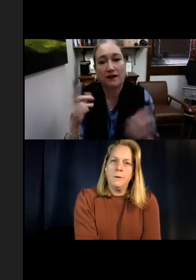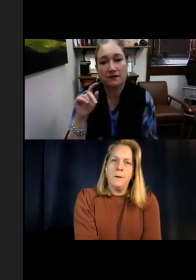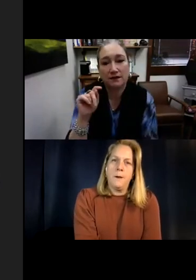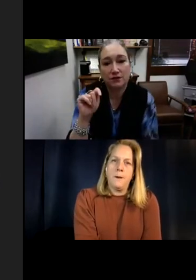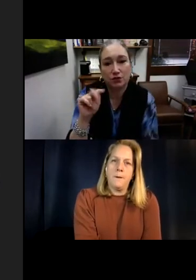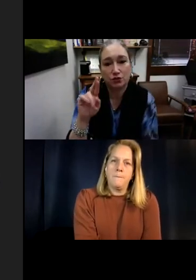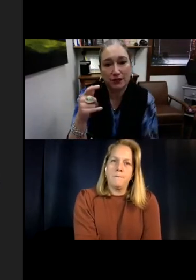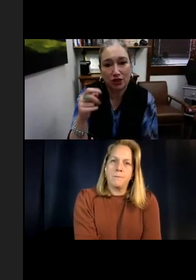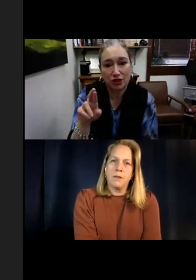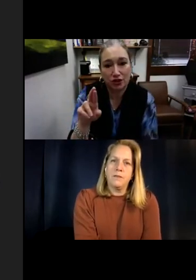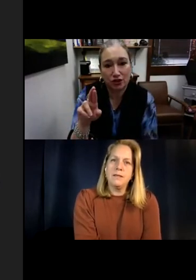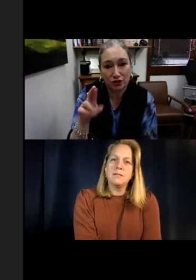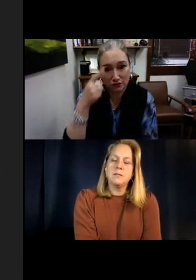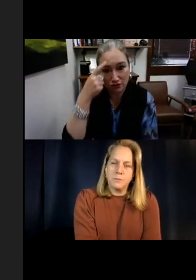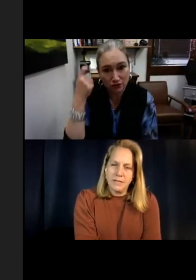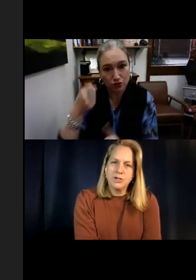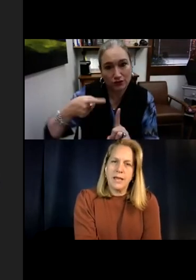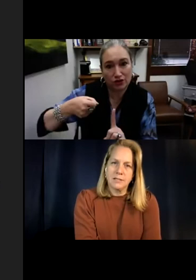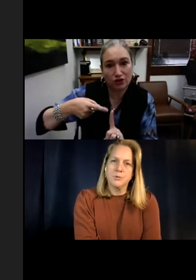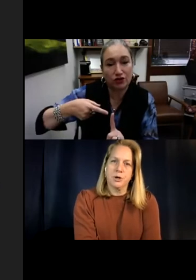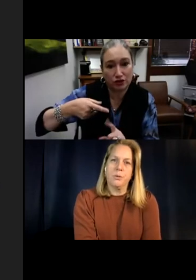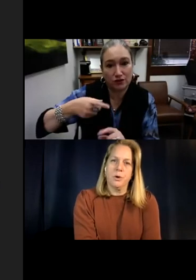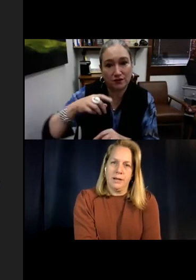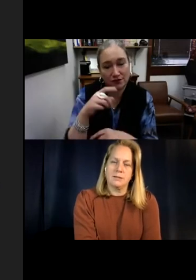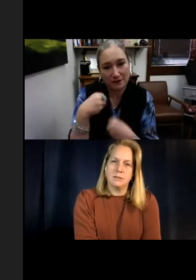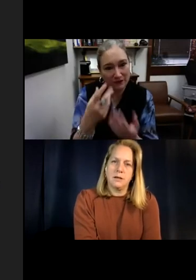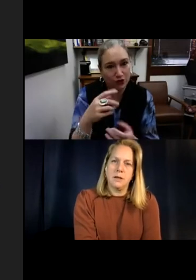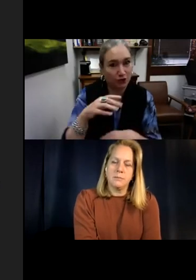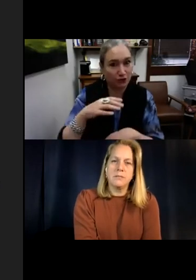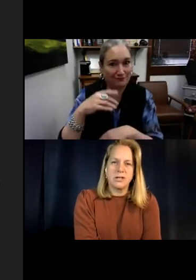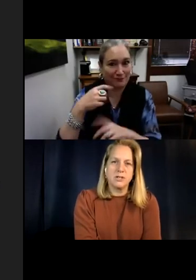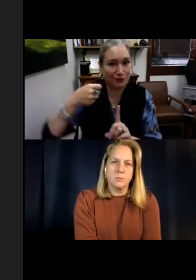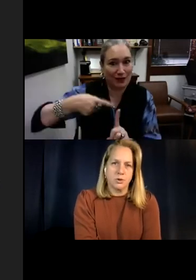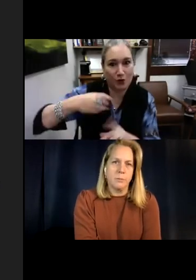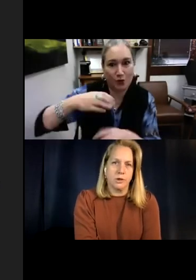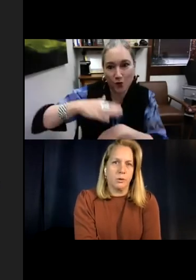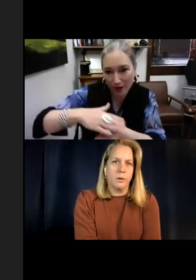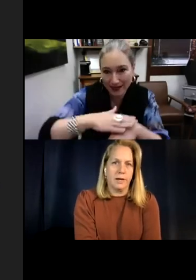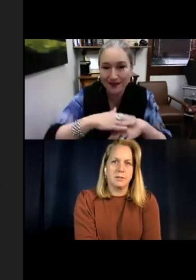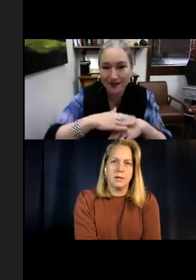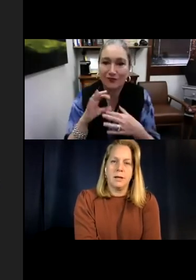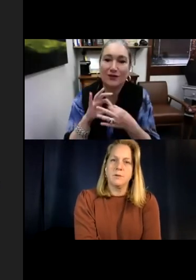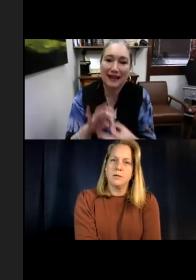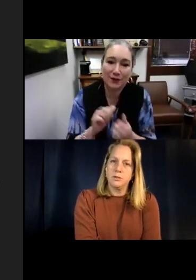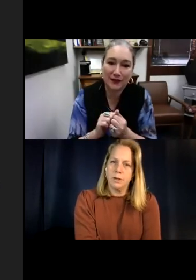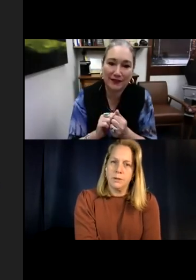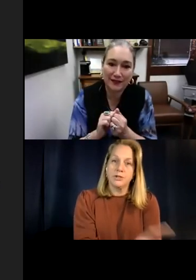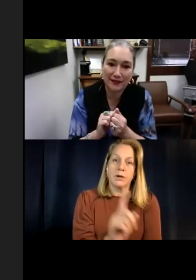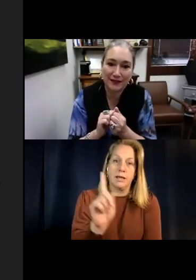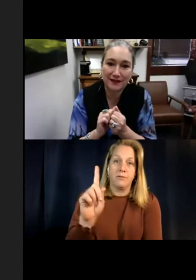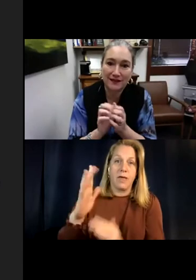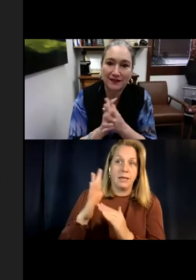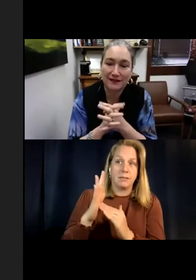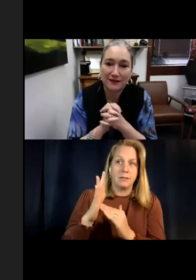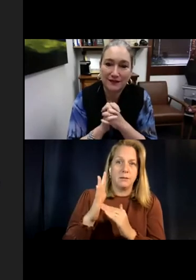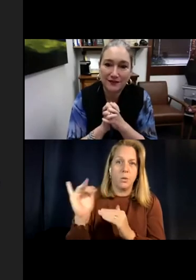this potentially has some trigger warnings, potentially some trauma trigger warnings. So I do want to make